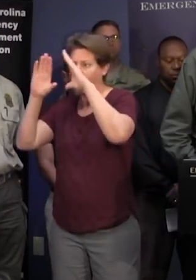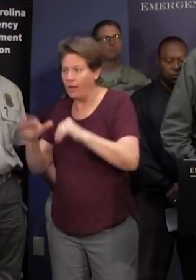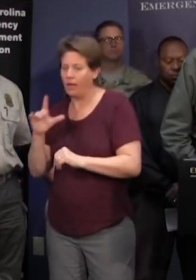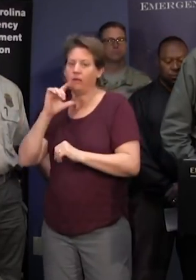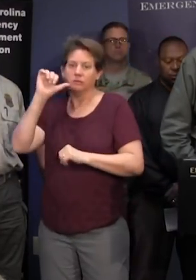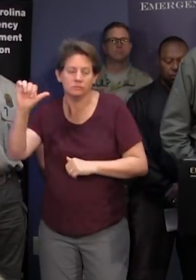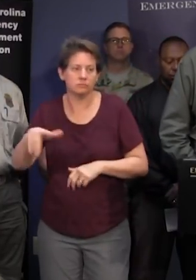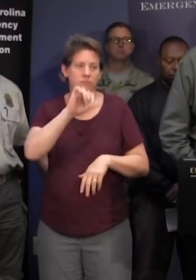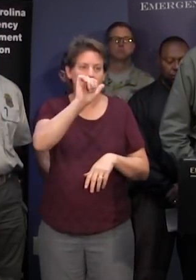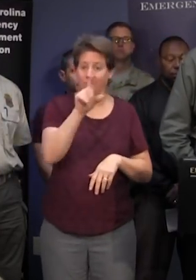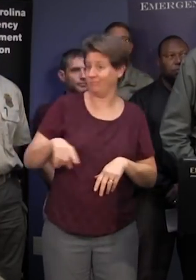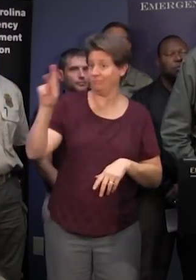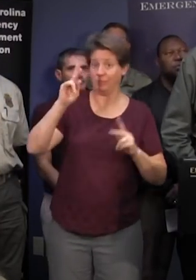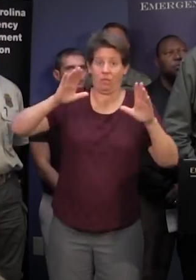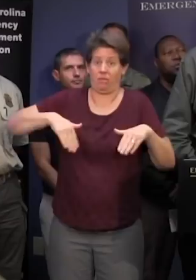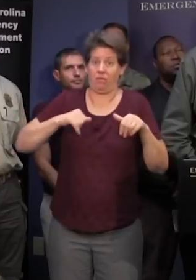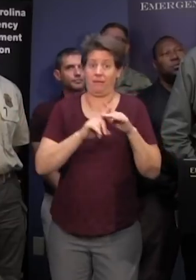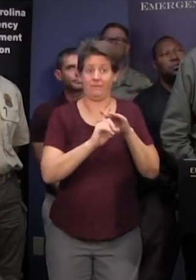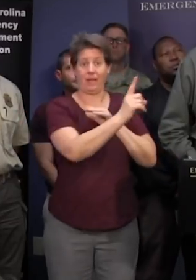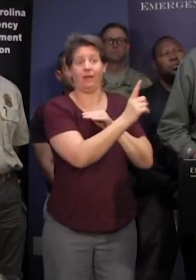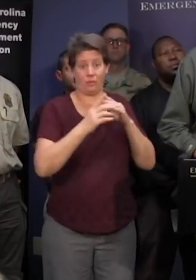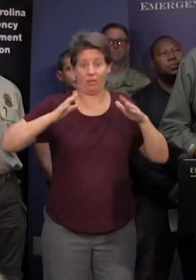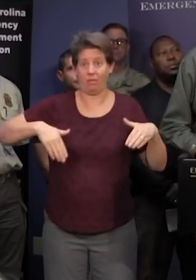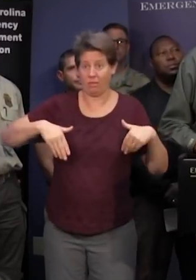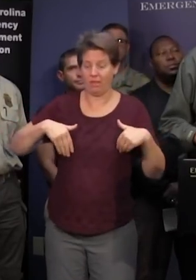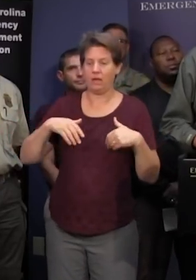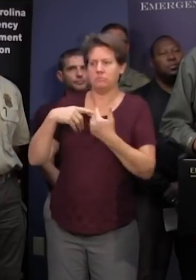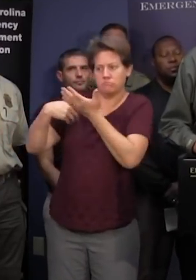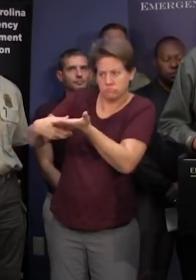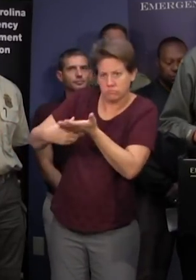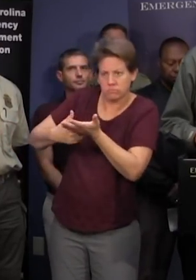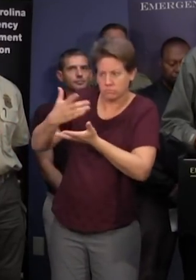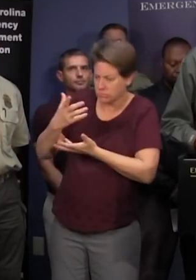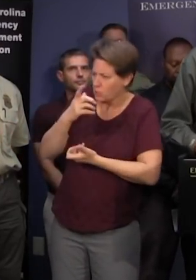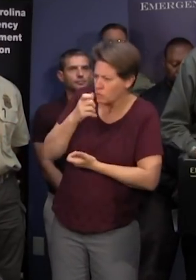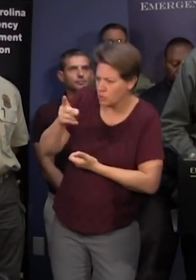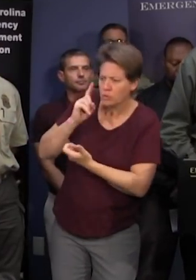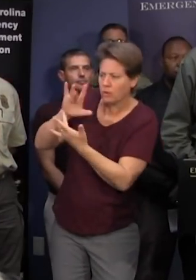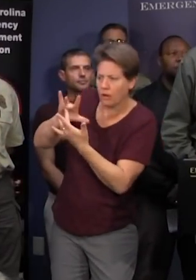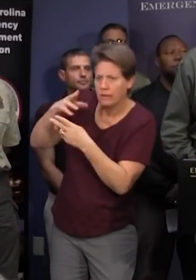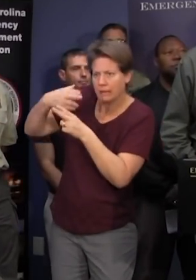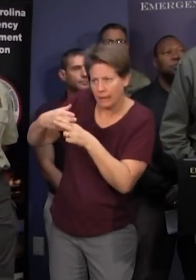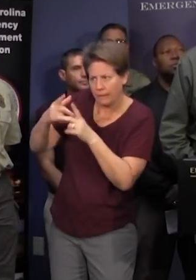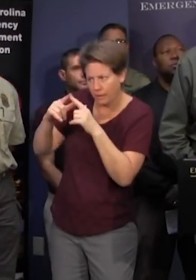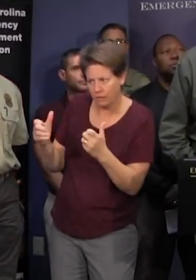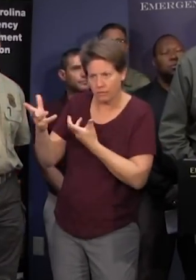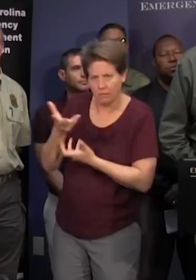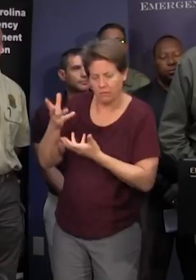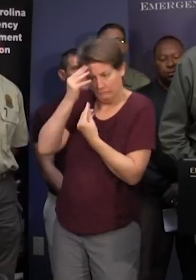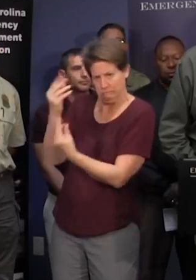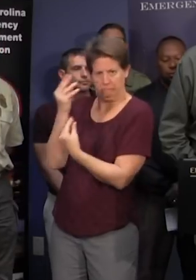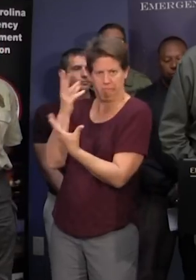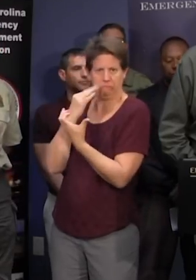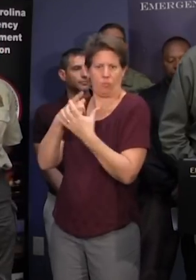still there they have not evacuated evacuated getting information from them contact information and giving them